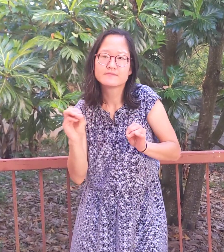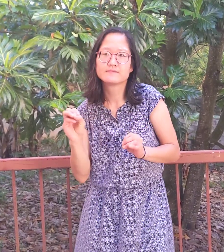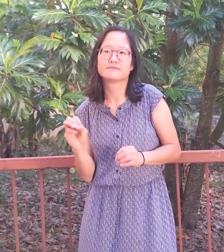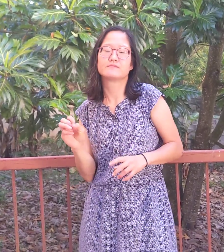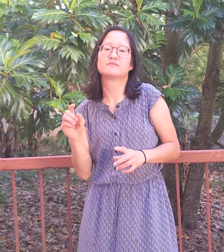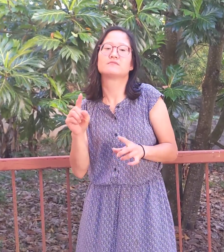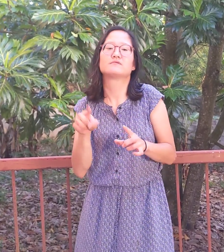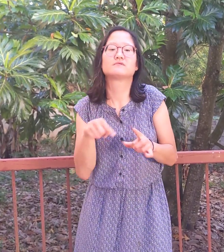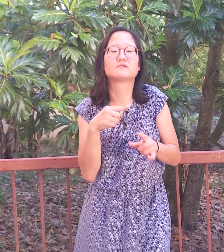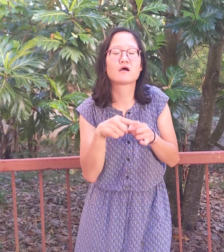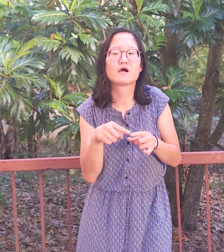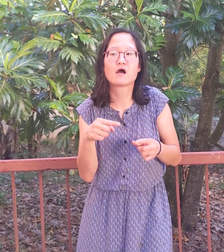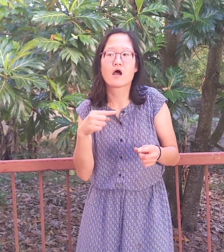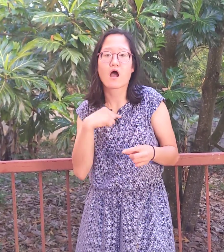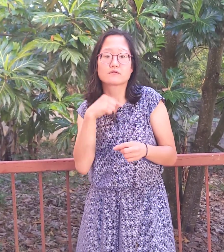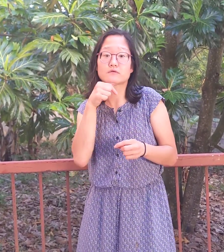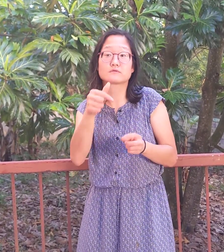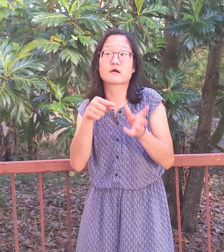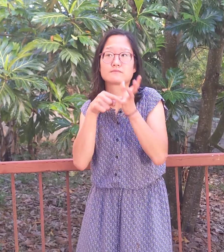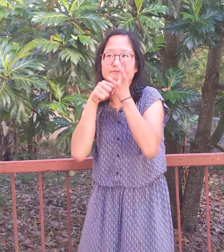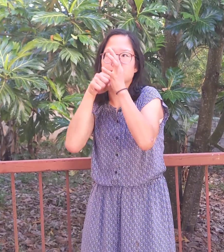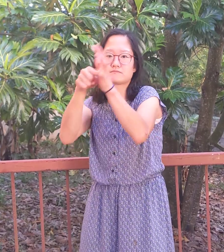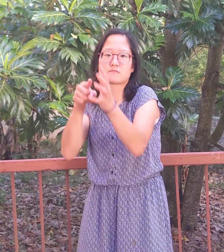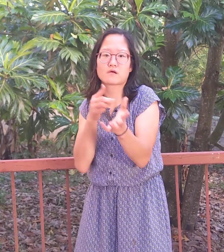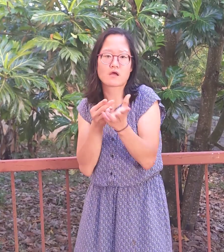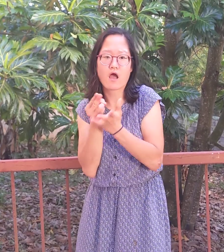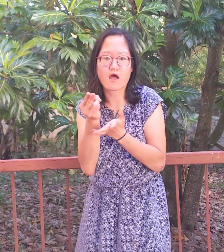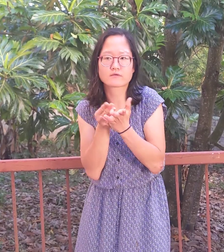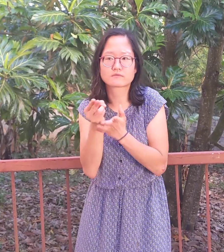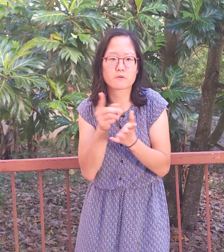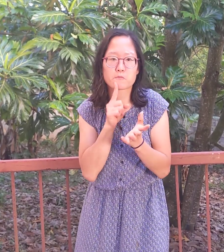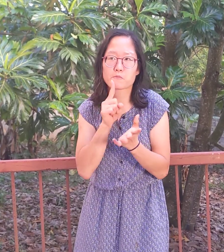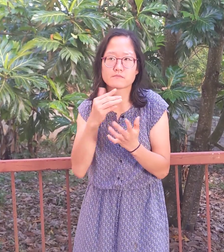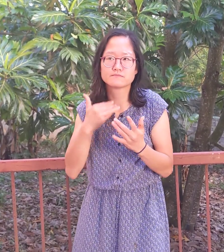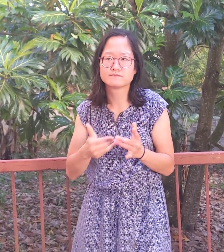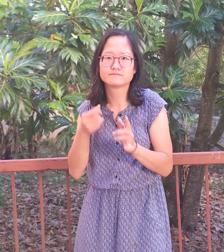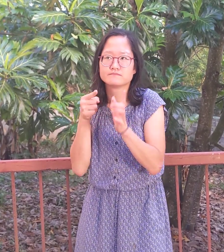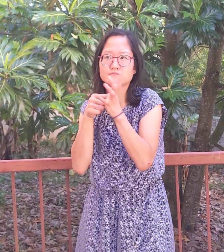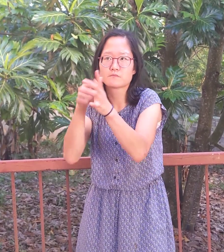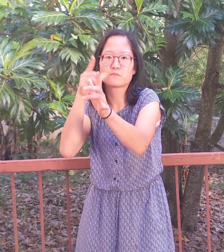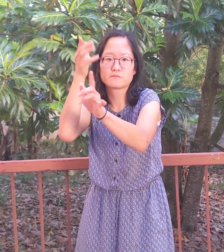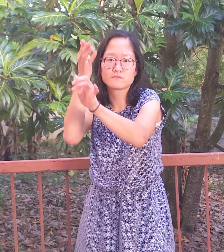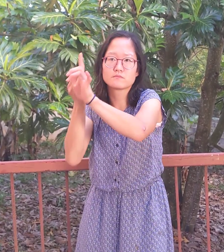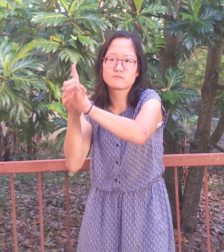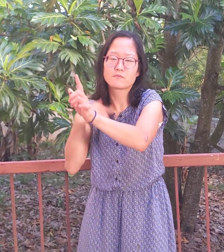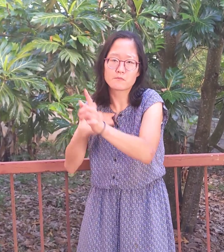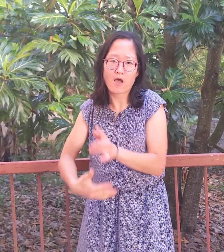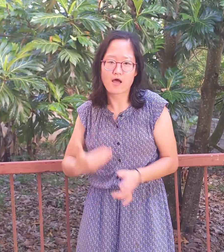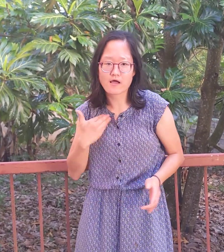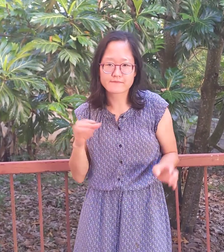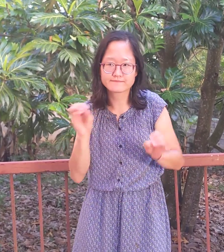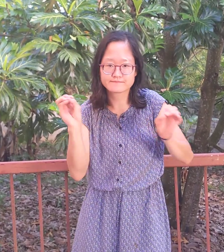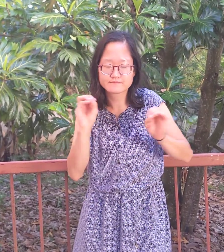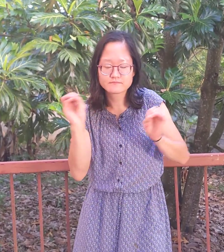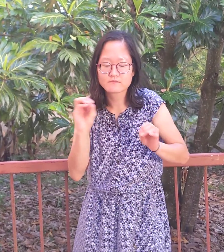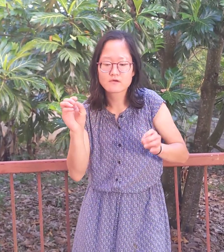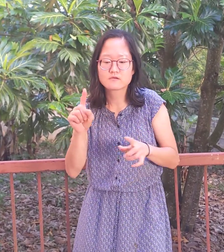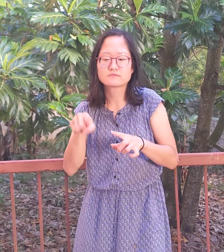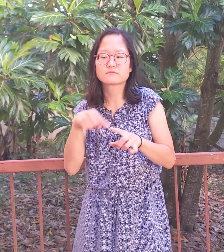deeply about me, and so I wasn't honest in my prayers towards Him with who I